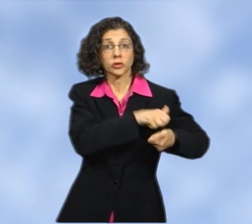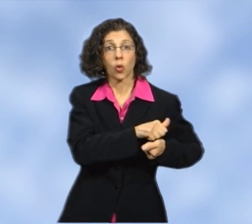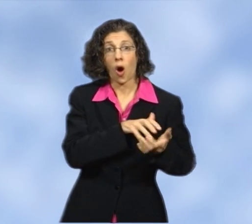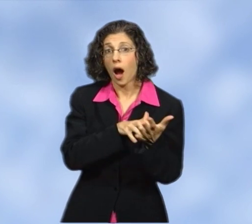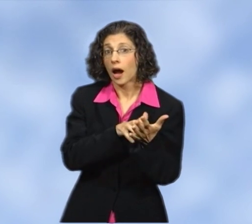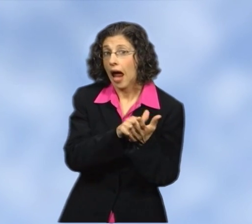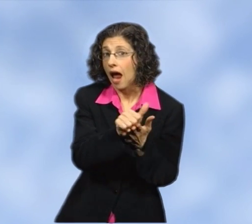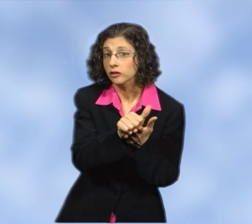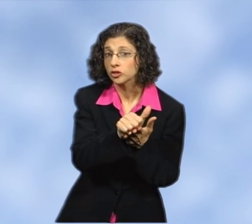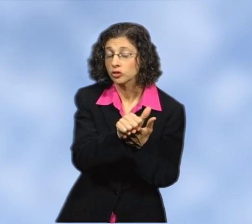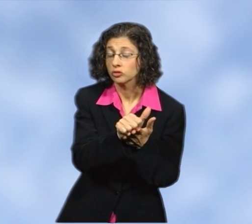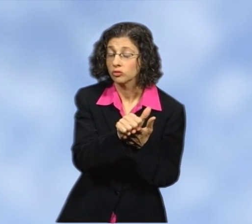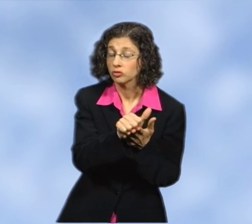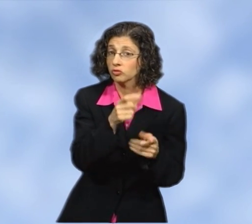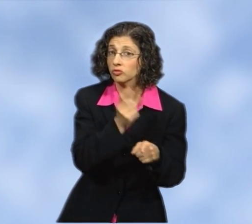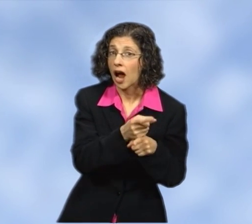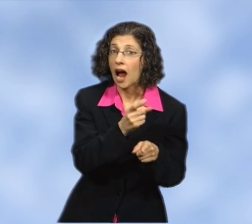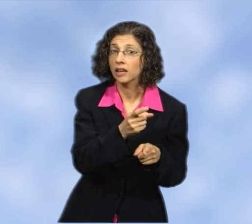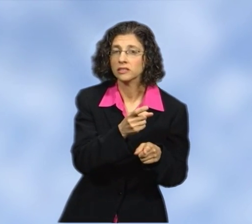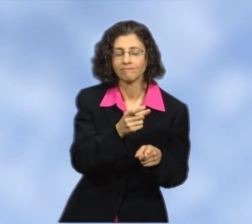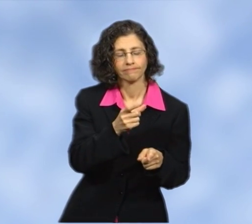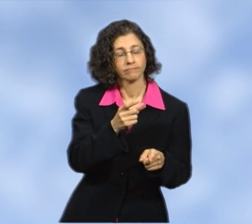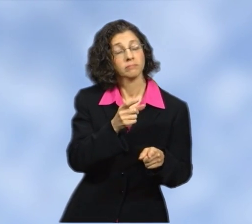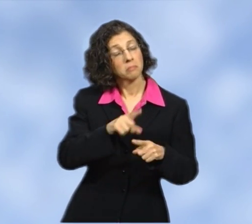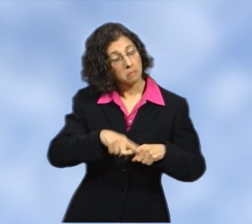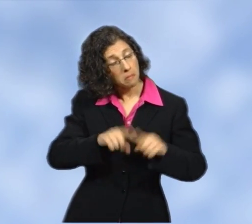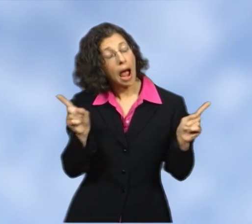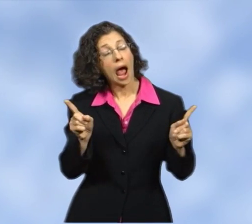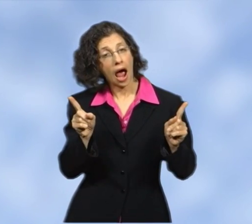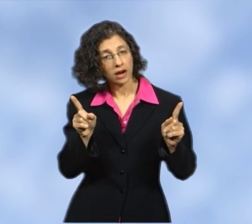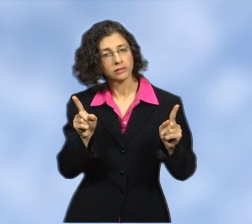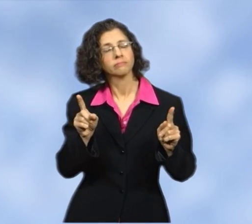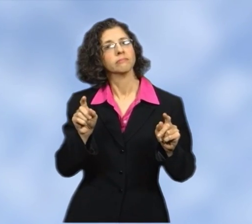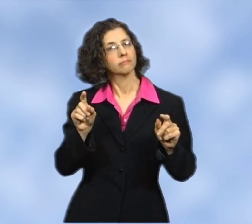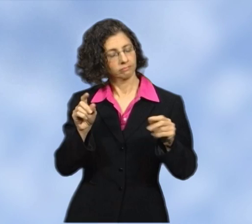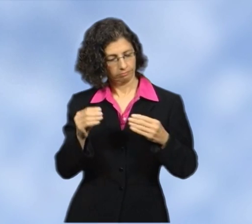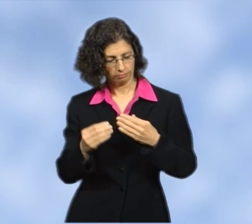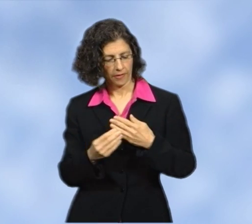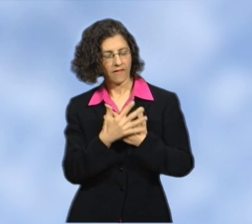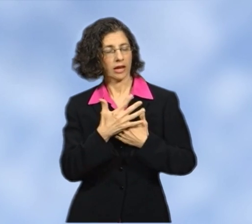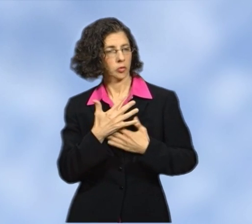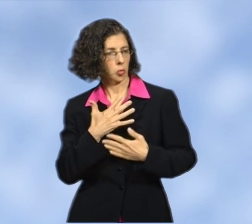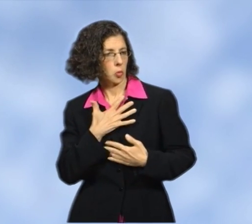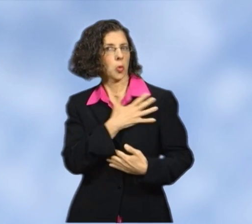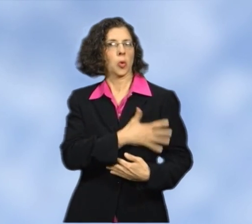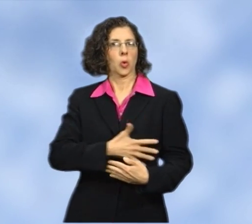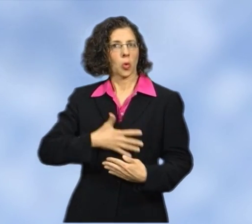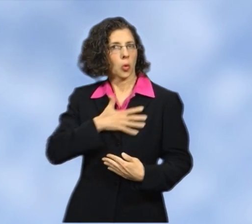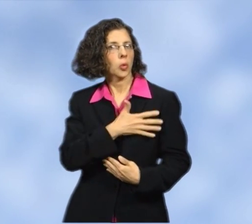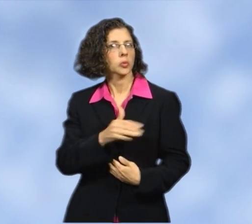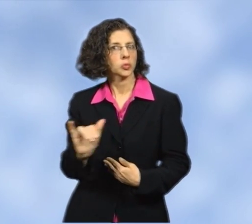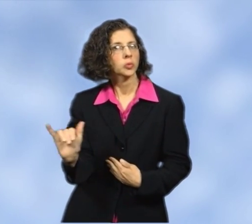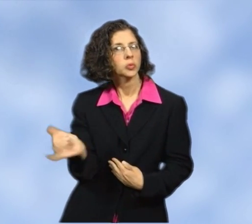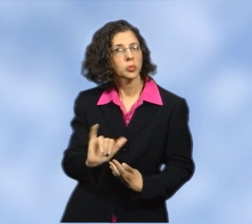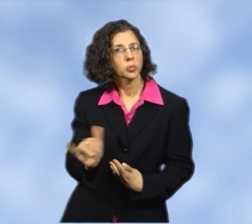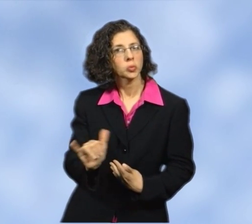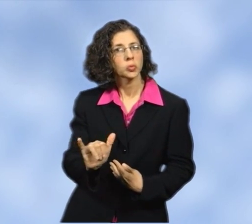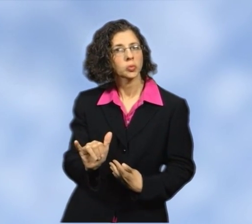Radiation therapy destroys the remaining cancer cells, but it can also affect